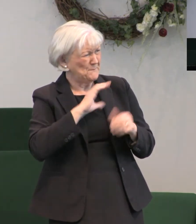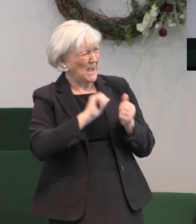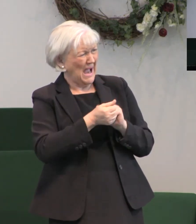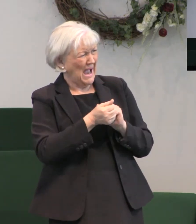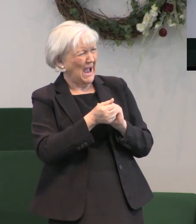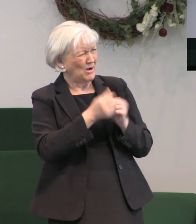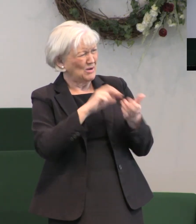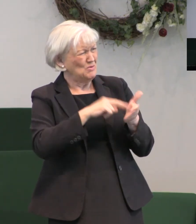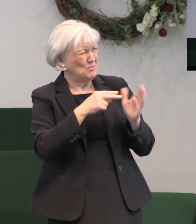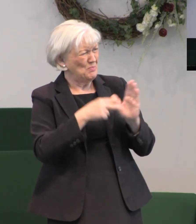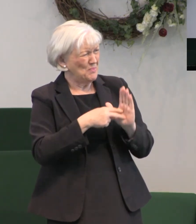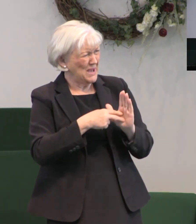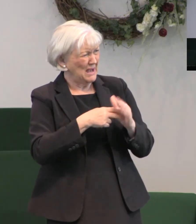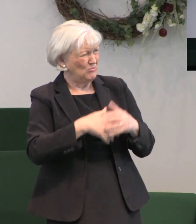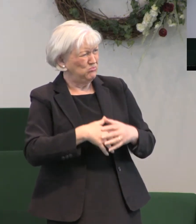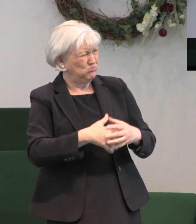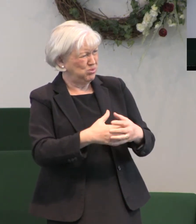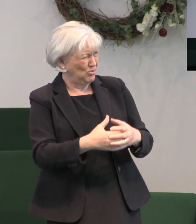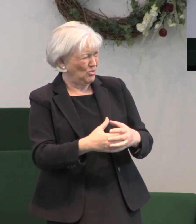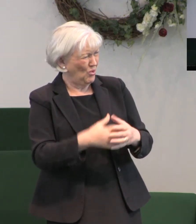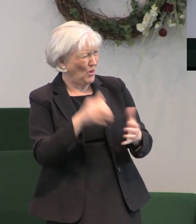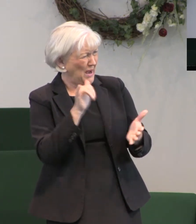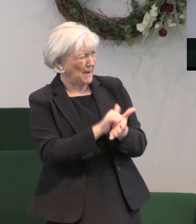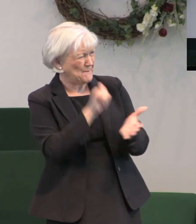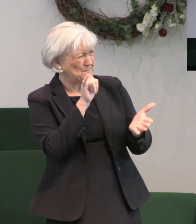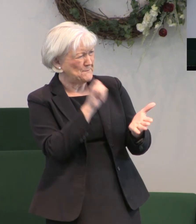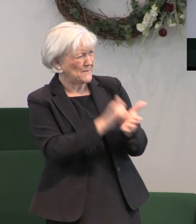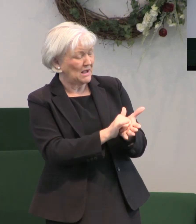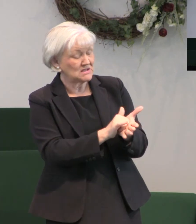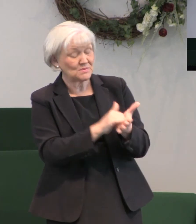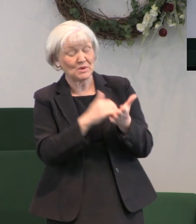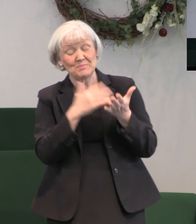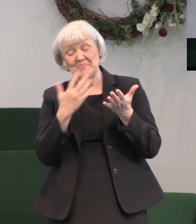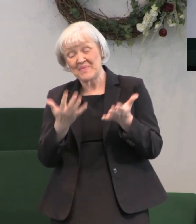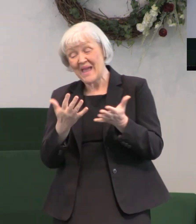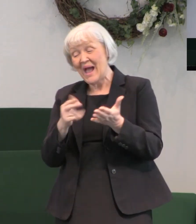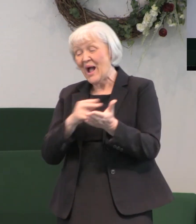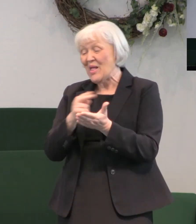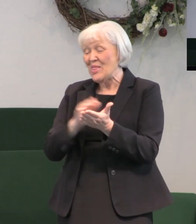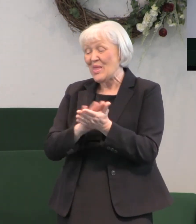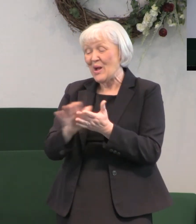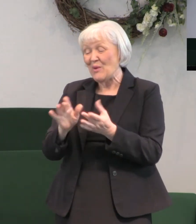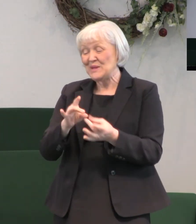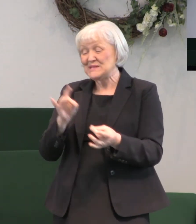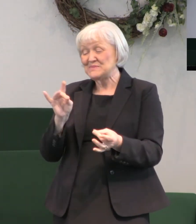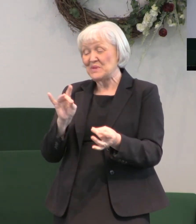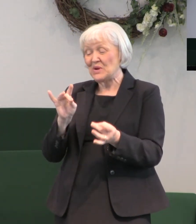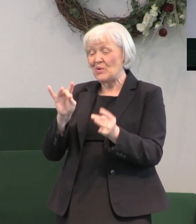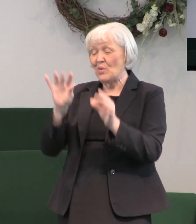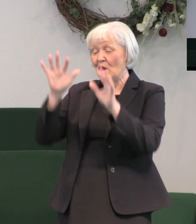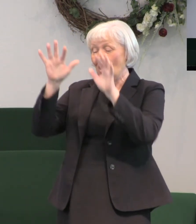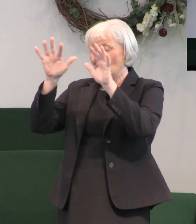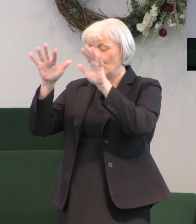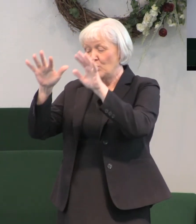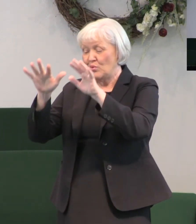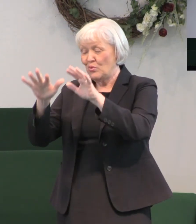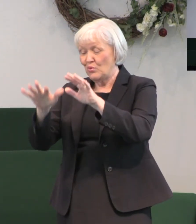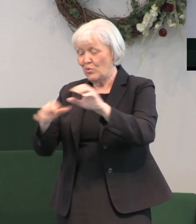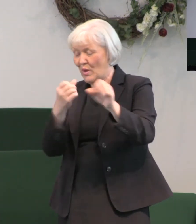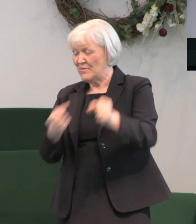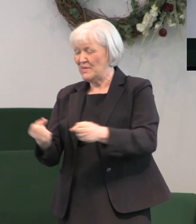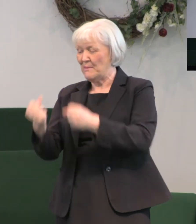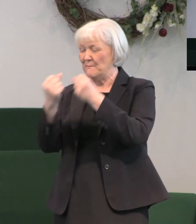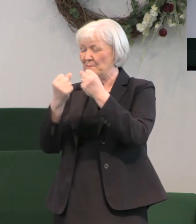baby? It's not possible. But the angel went on to say, Holy Ghost shall come upon thee, and the power of the highest shall